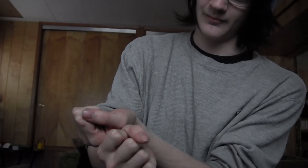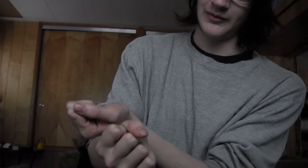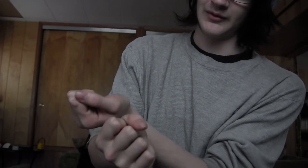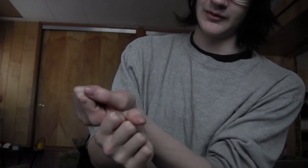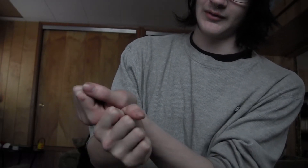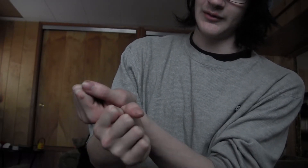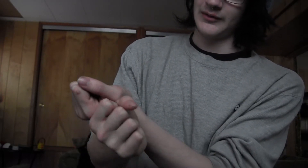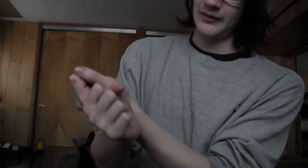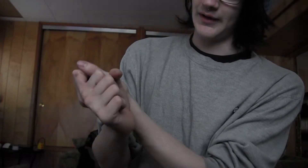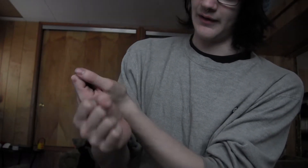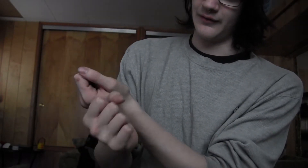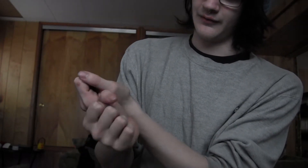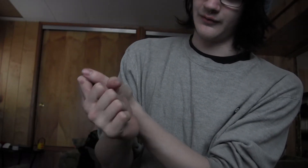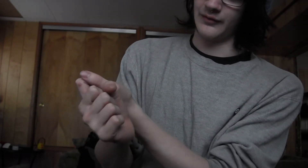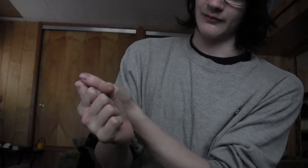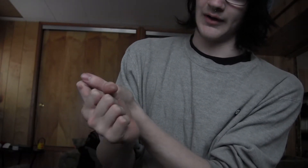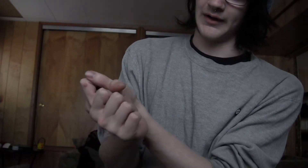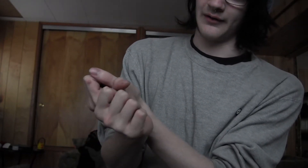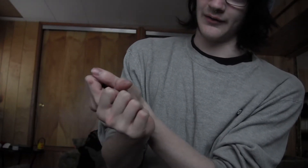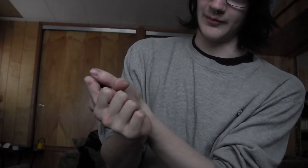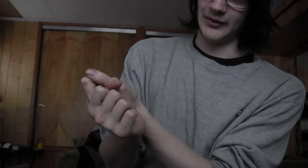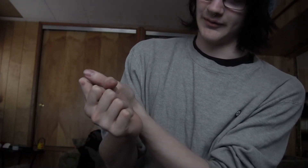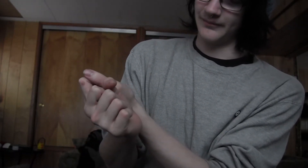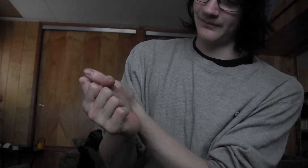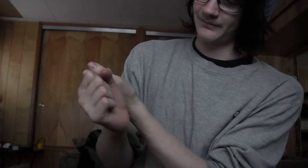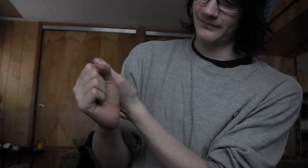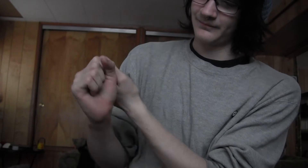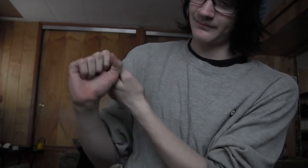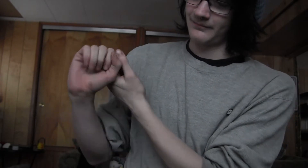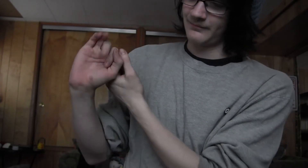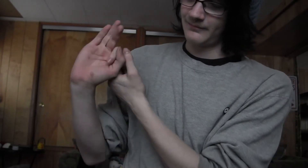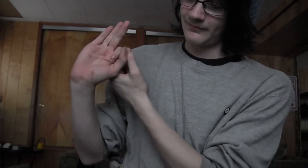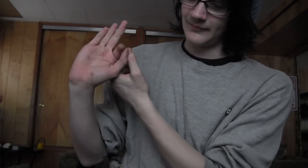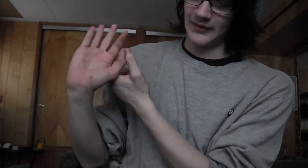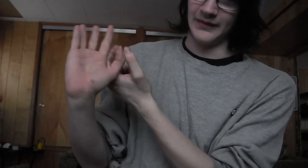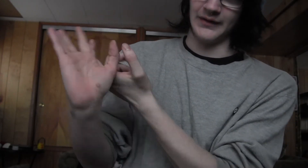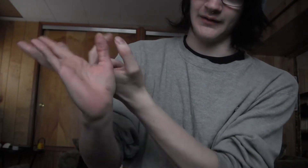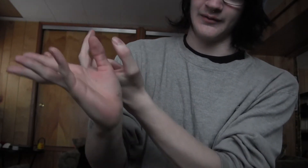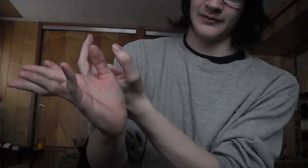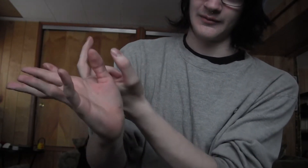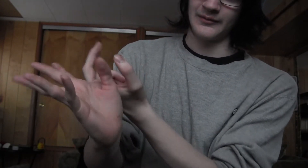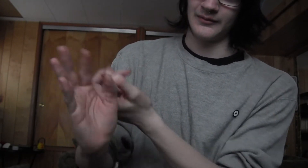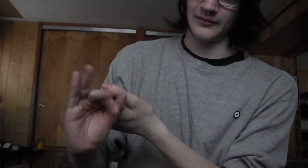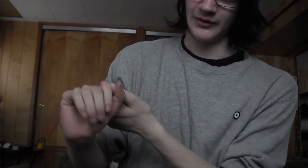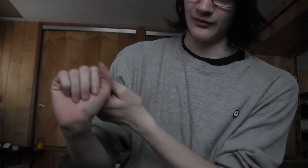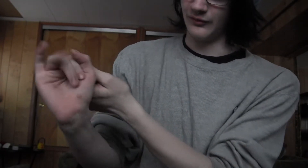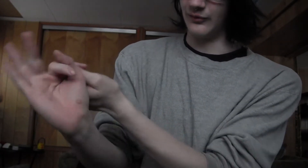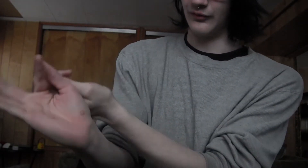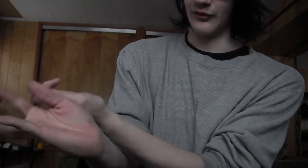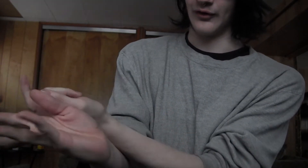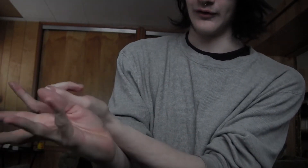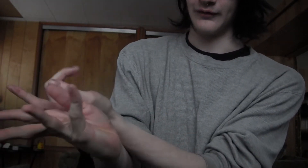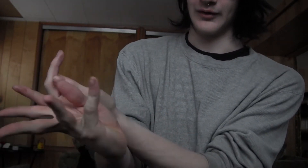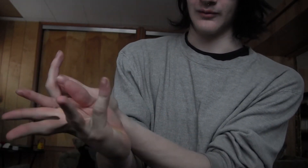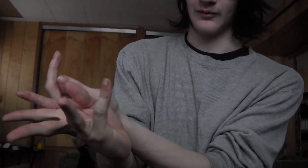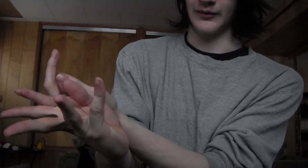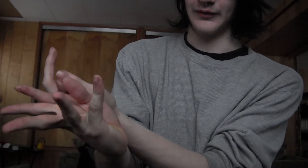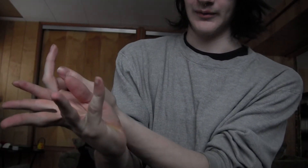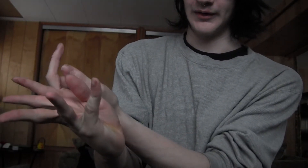and your right hand on the bottom and then what you do is you start a finger roll this way